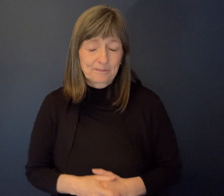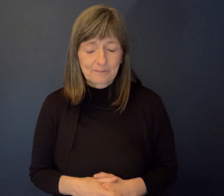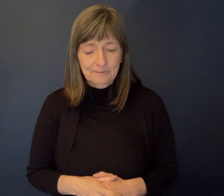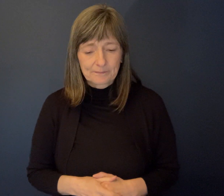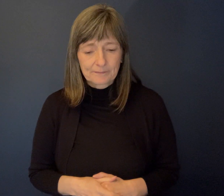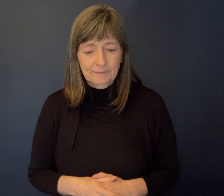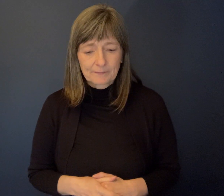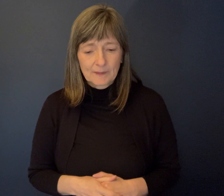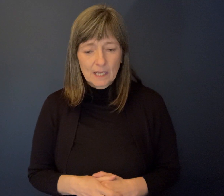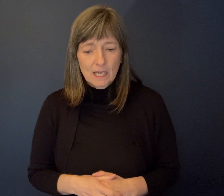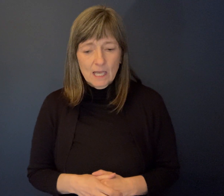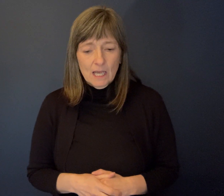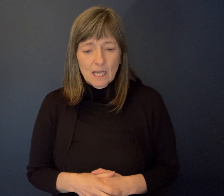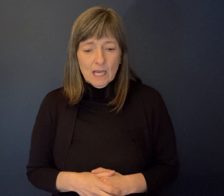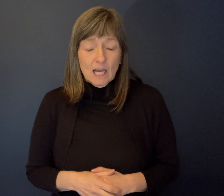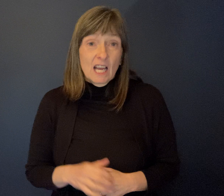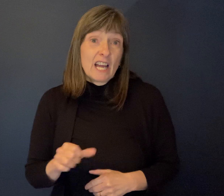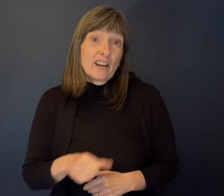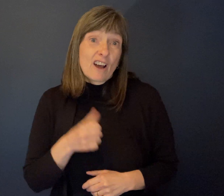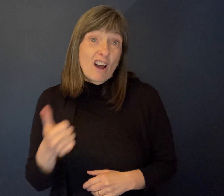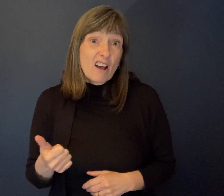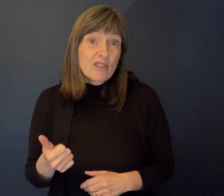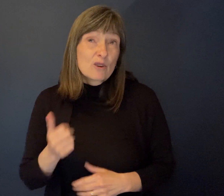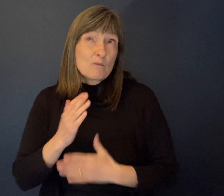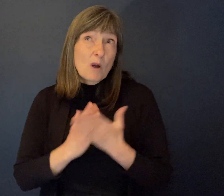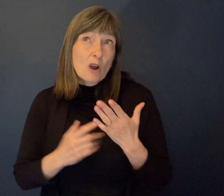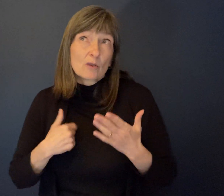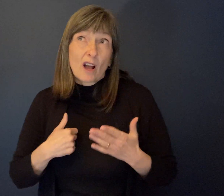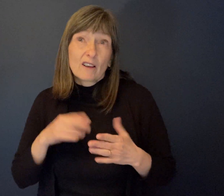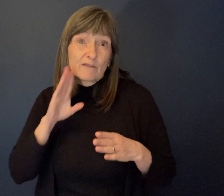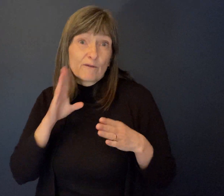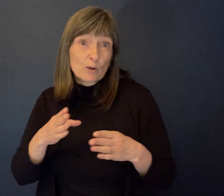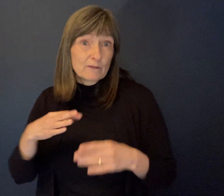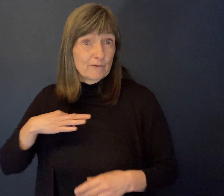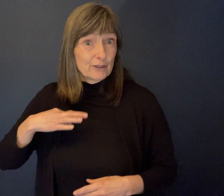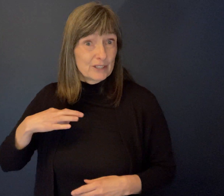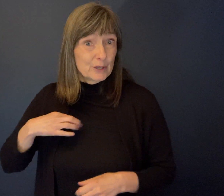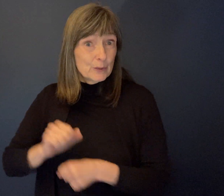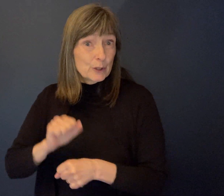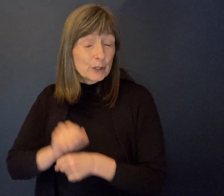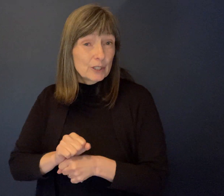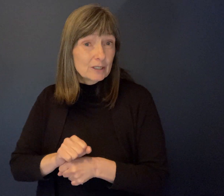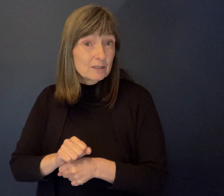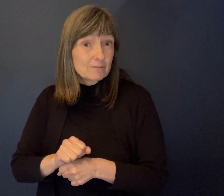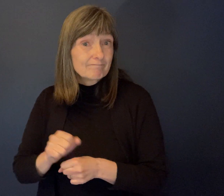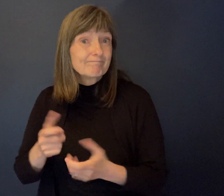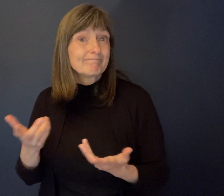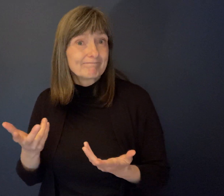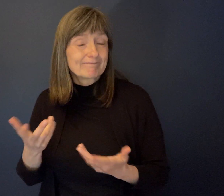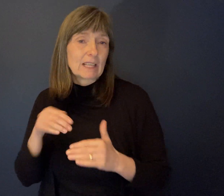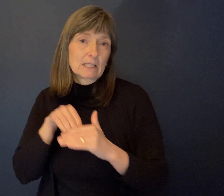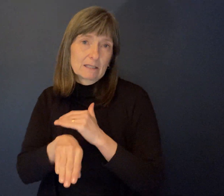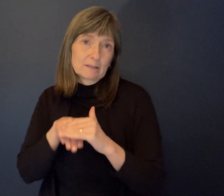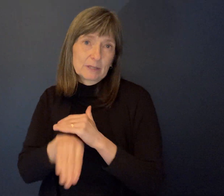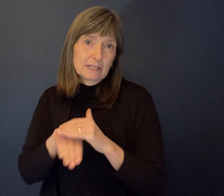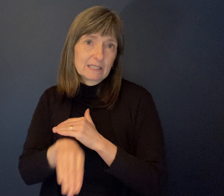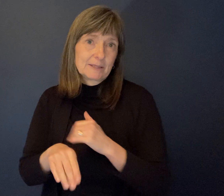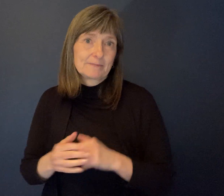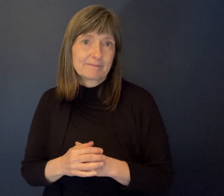guess, that consumed most of my, uh, volunteer work was around accessibility. And even still today, I guess I dabbled in that a little